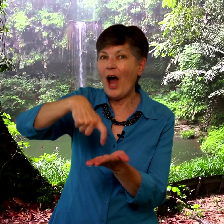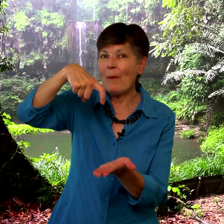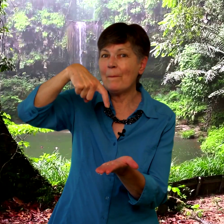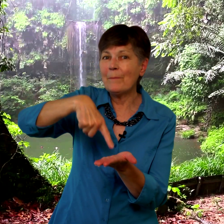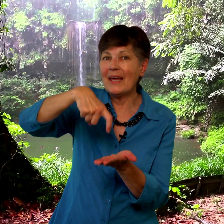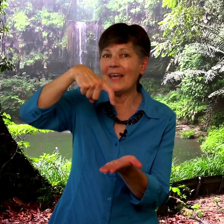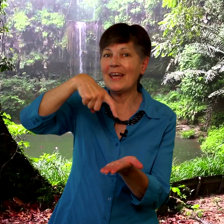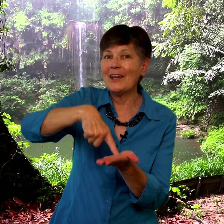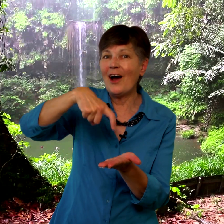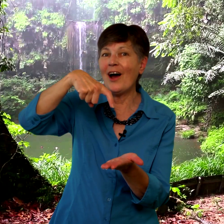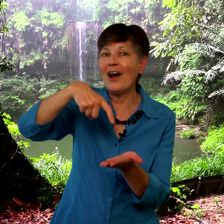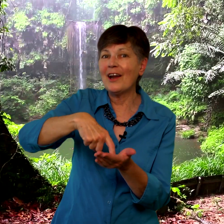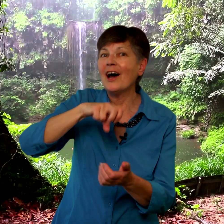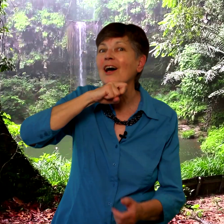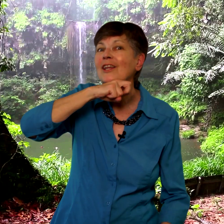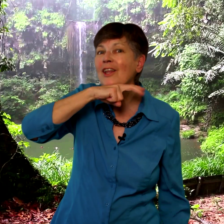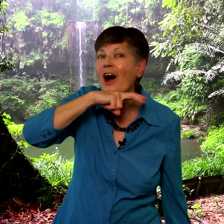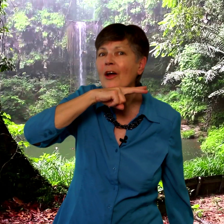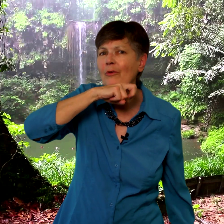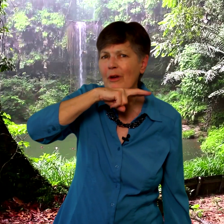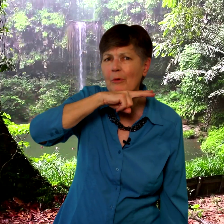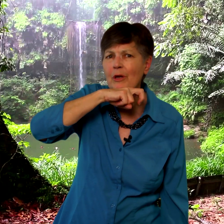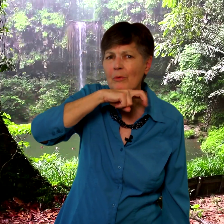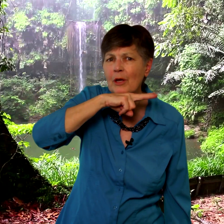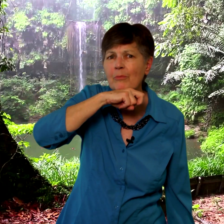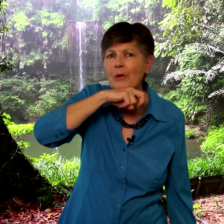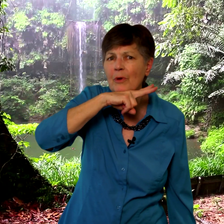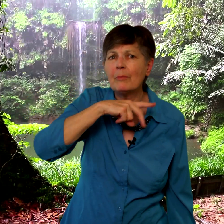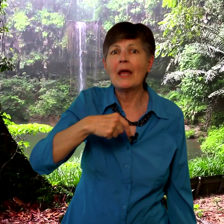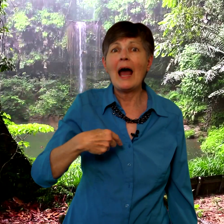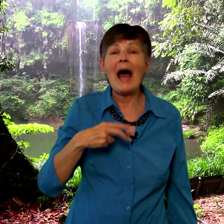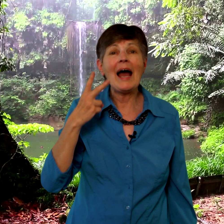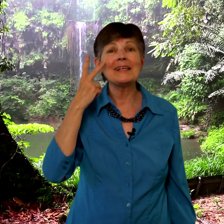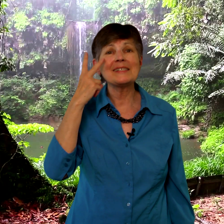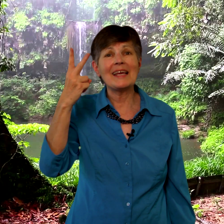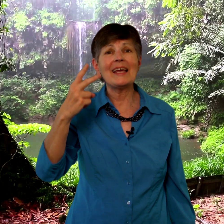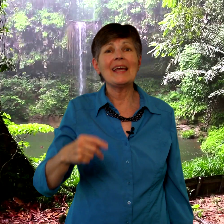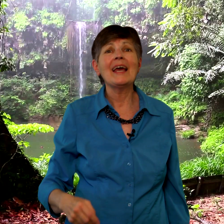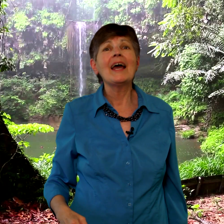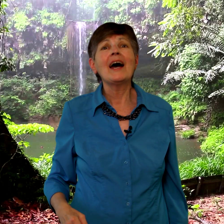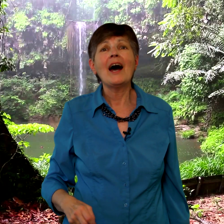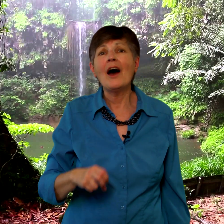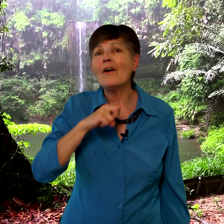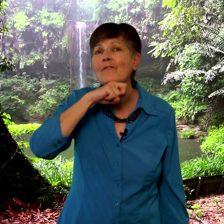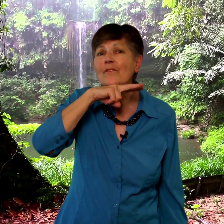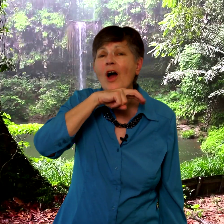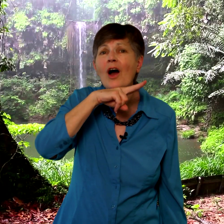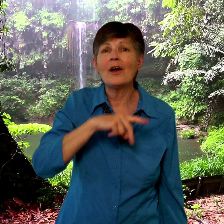Hopping on a log Ribbit, ribbit, ribbit I see a frog